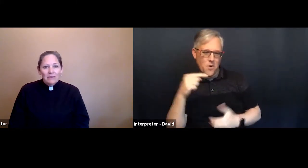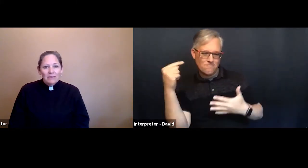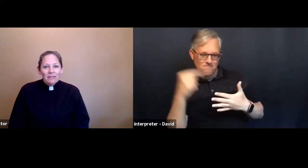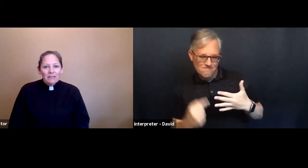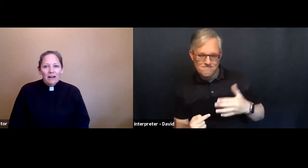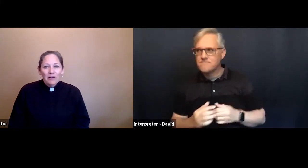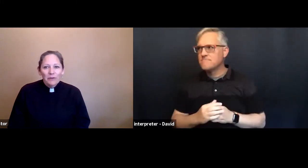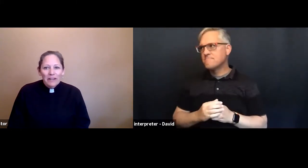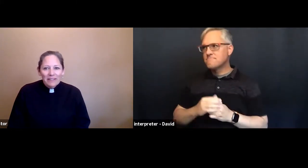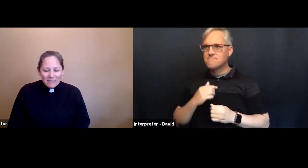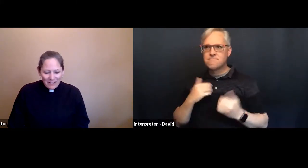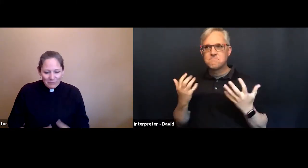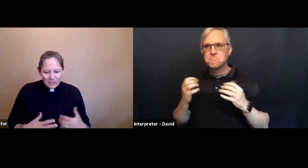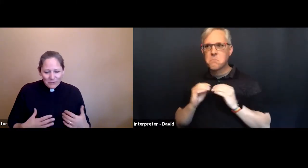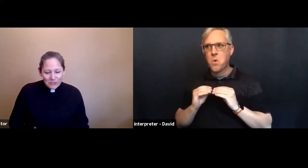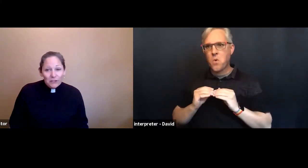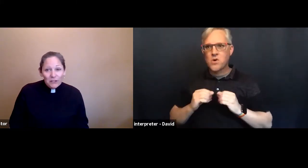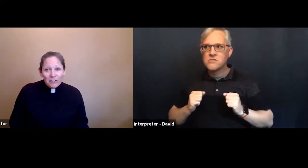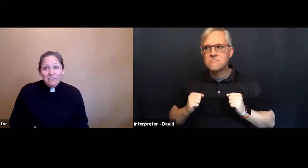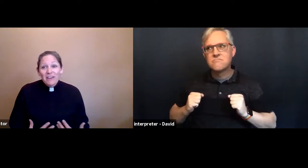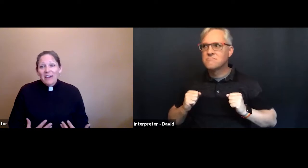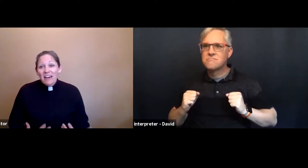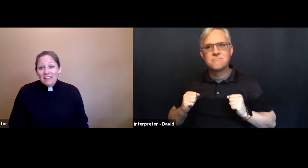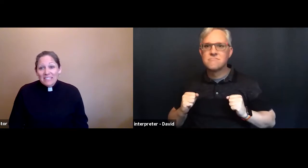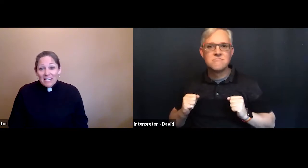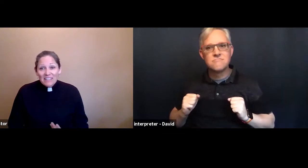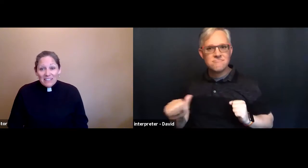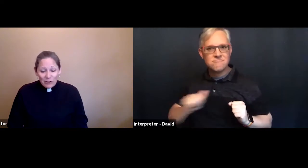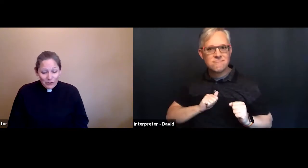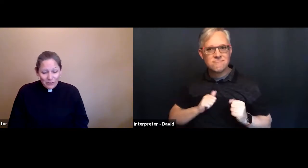God creates them to serve and tend the earth.